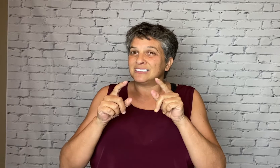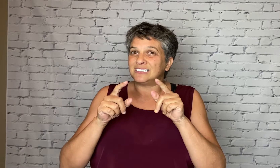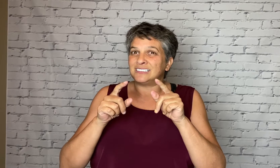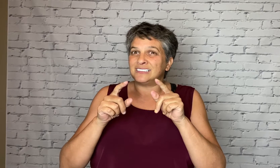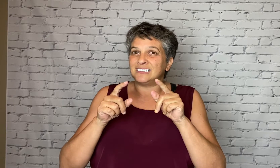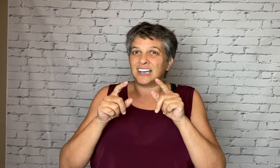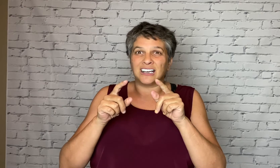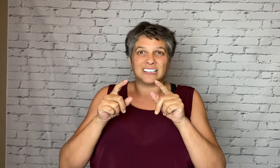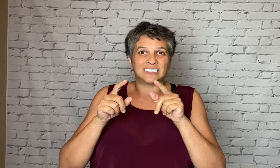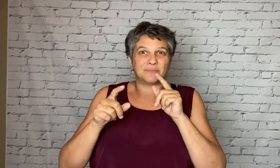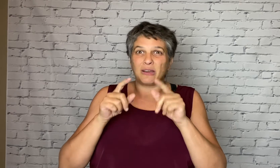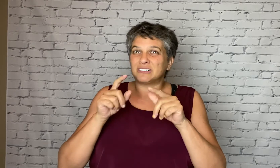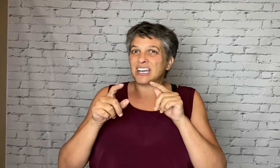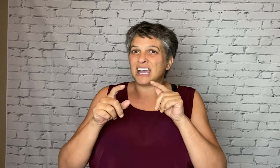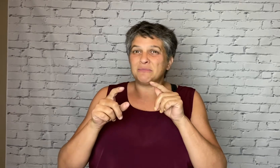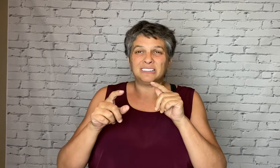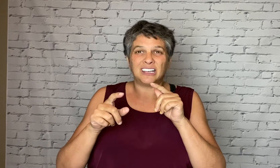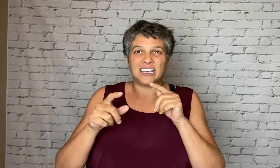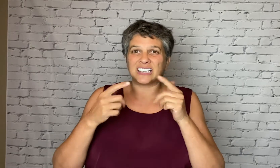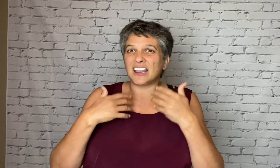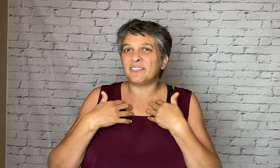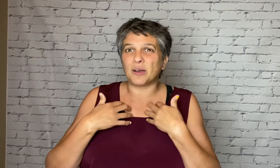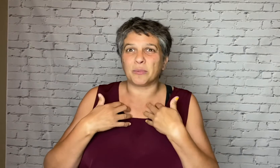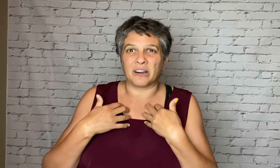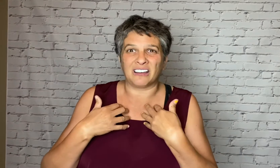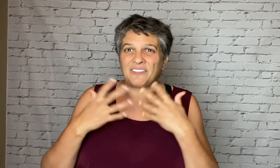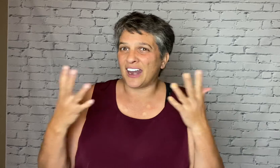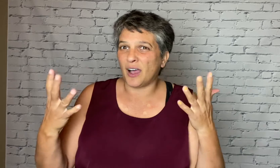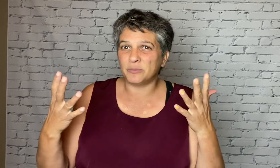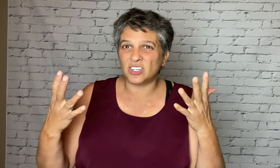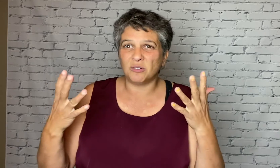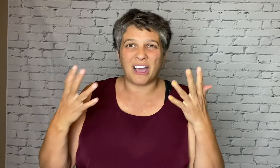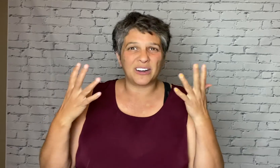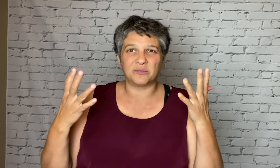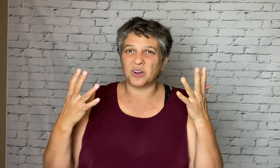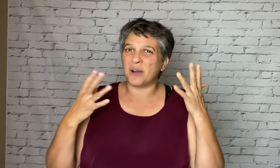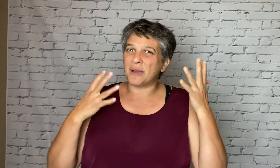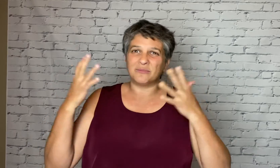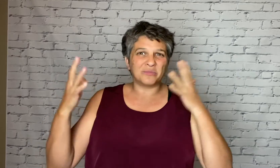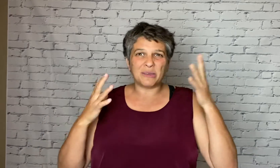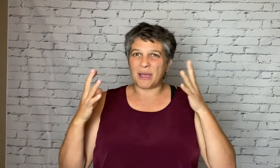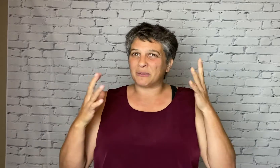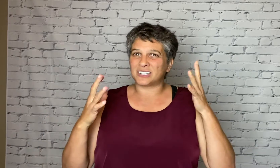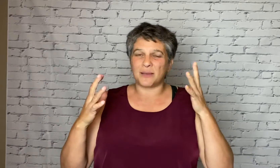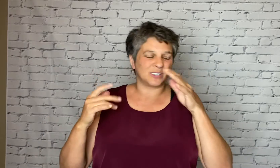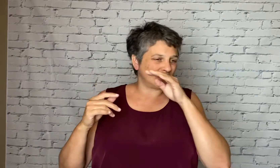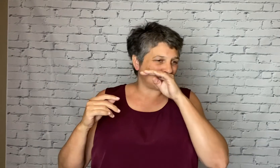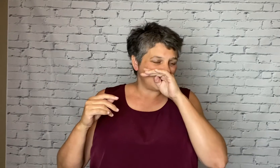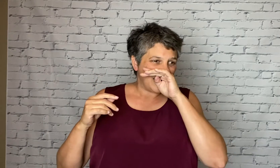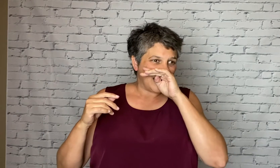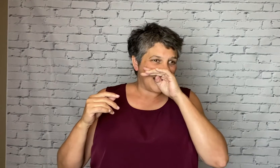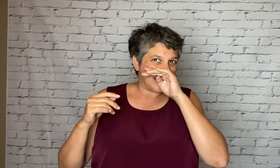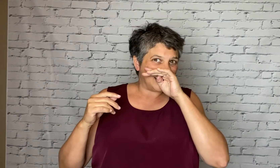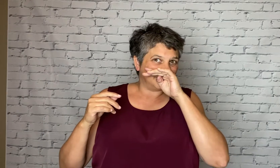mountain uh mountain time it's I live in Alberta that helps you I don't know I'm really bad with time zones um